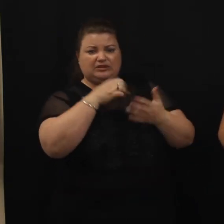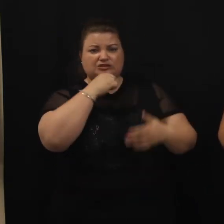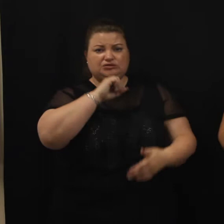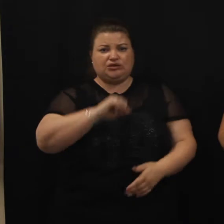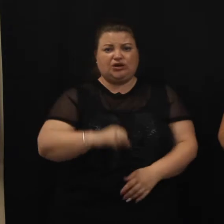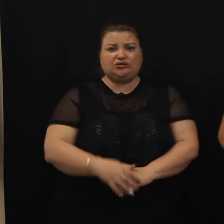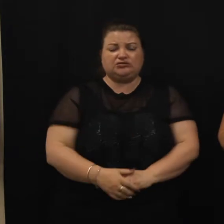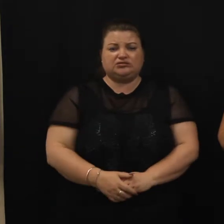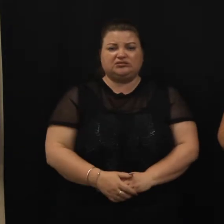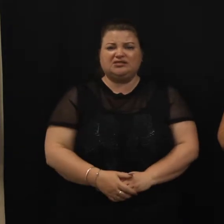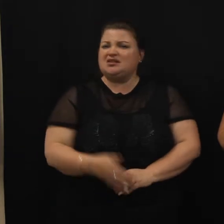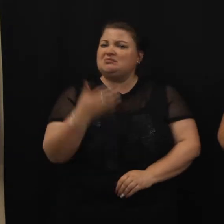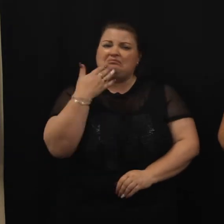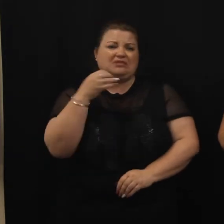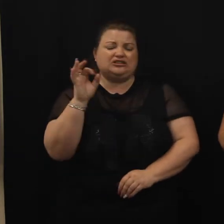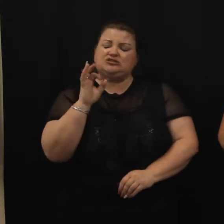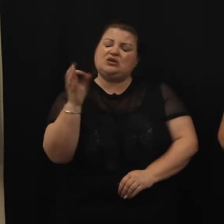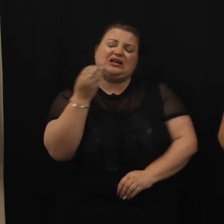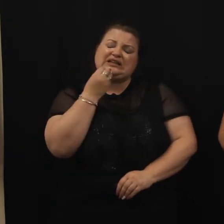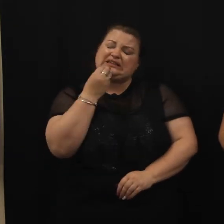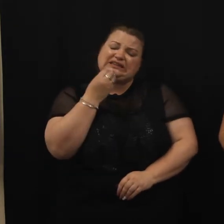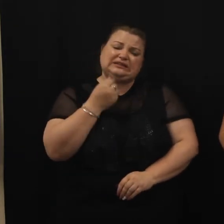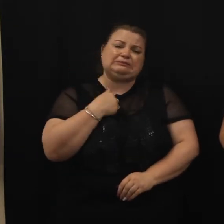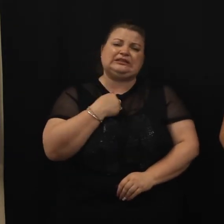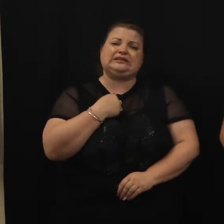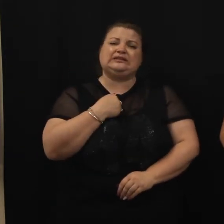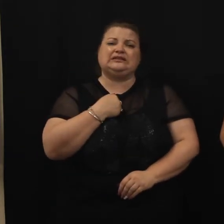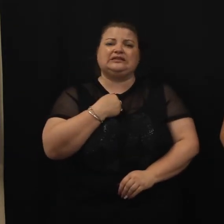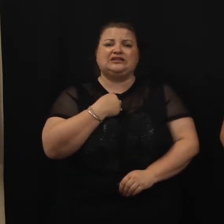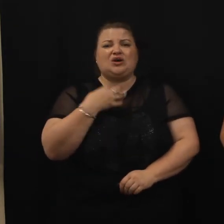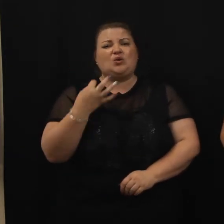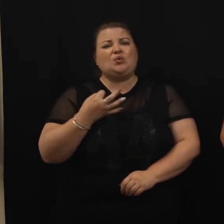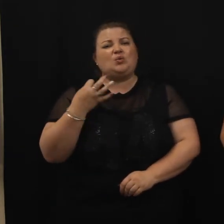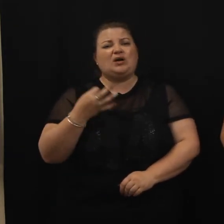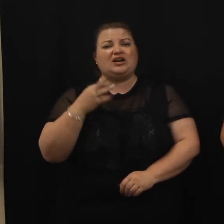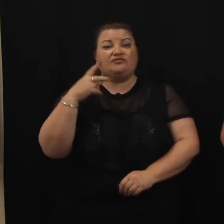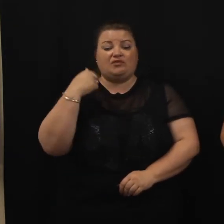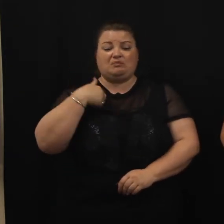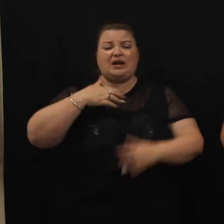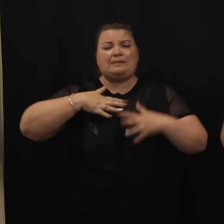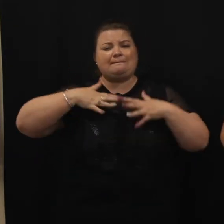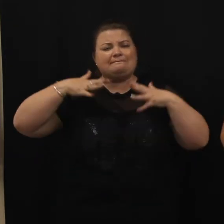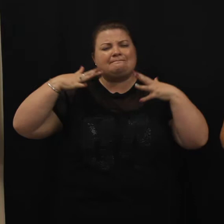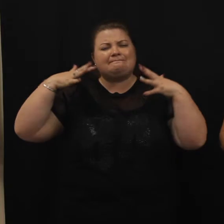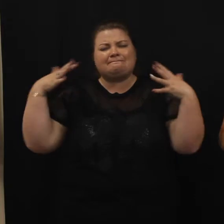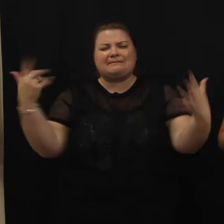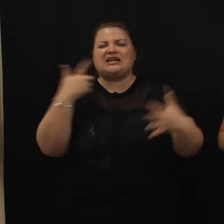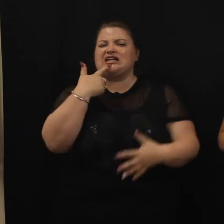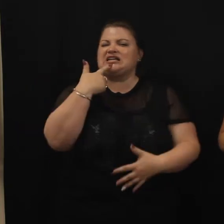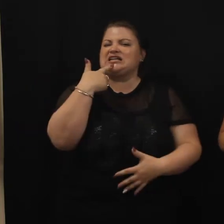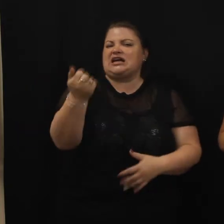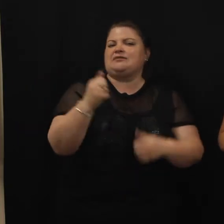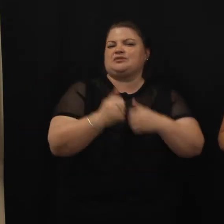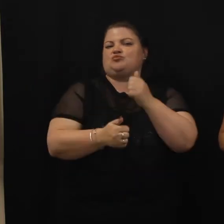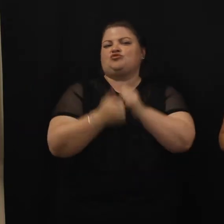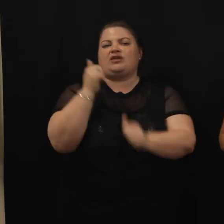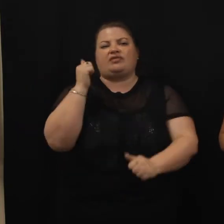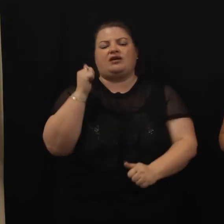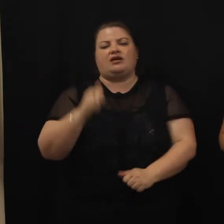Please don't eat me. Wait for my bigger, yummier brother. The troll